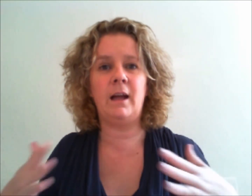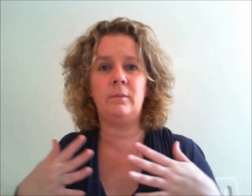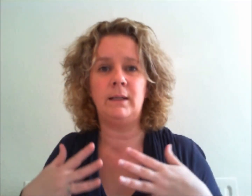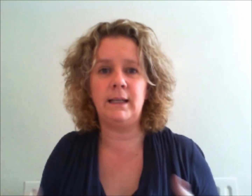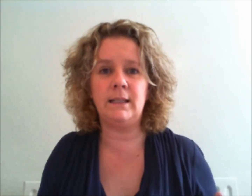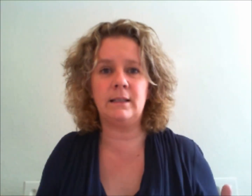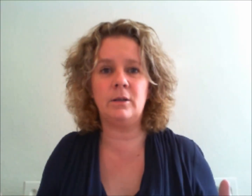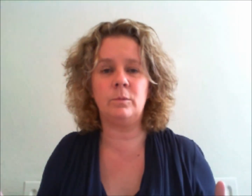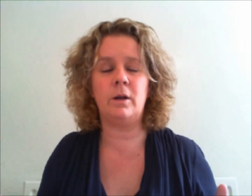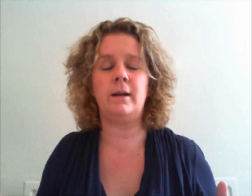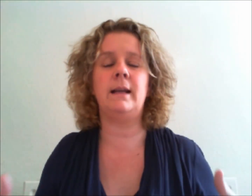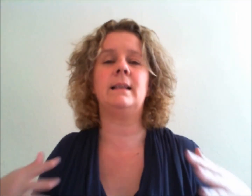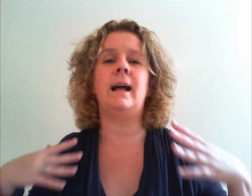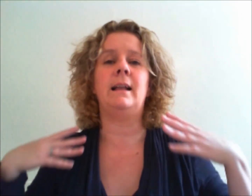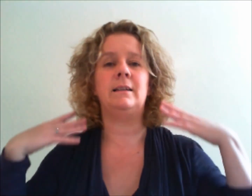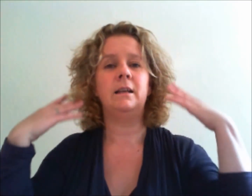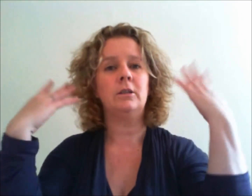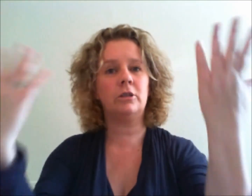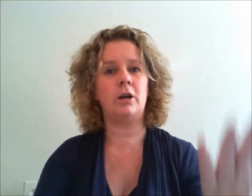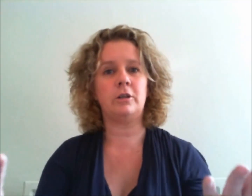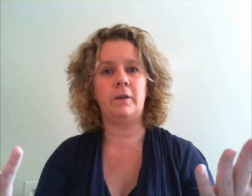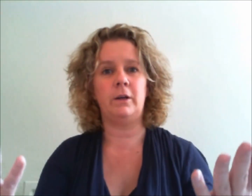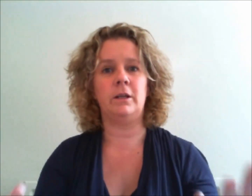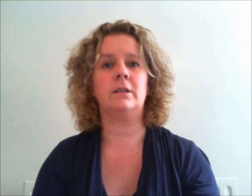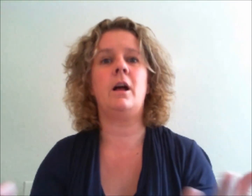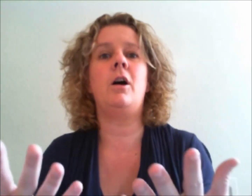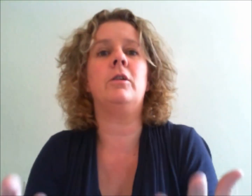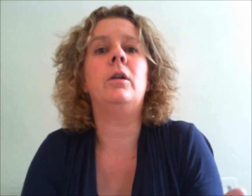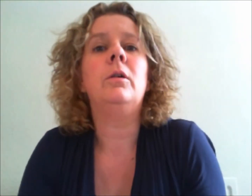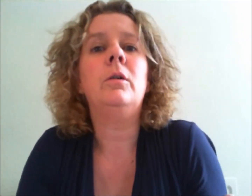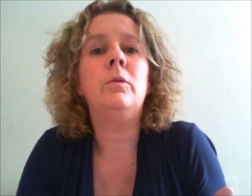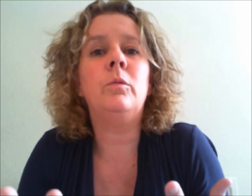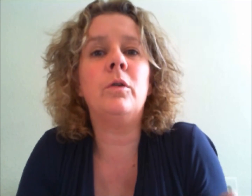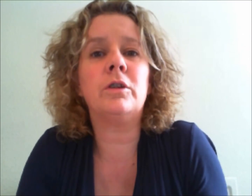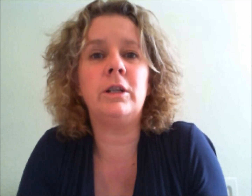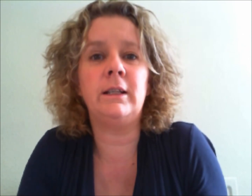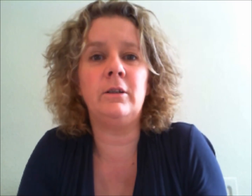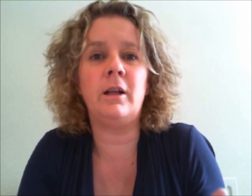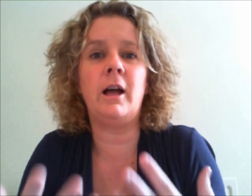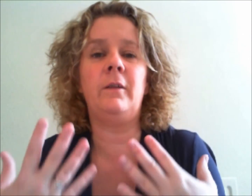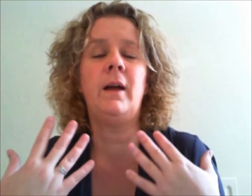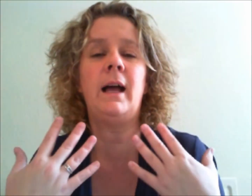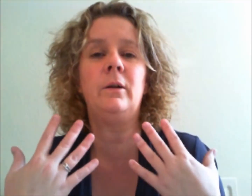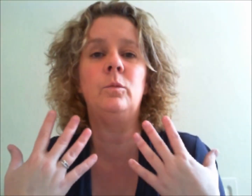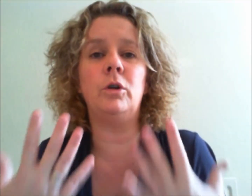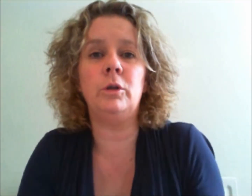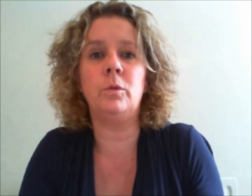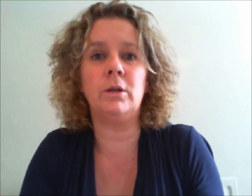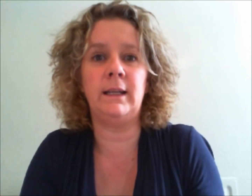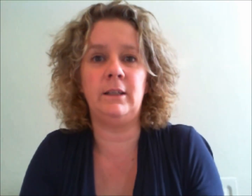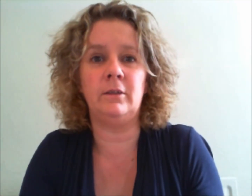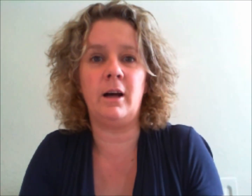release those worries and start to focus on what's good in your life and what you want in your life